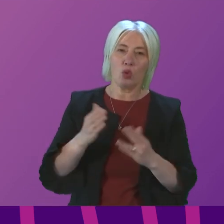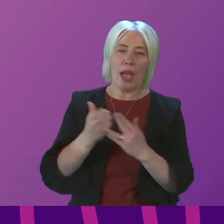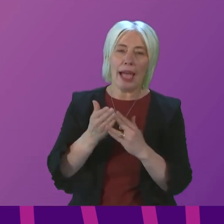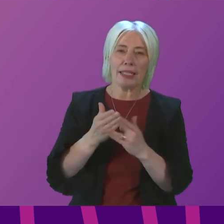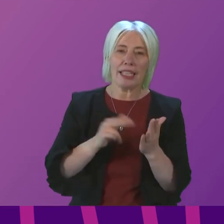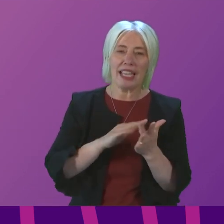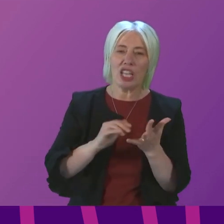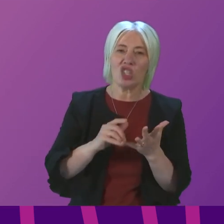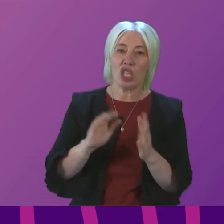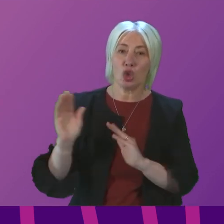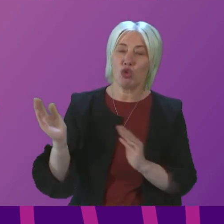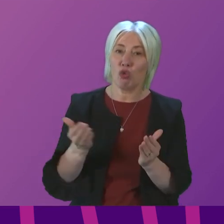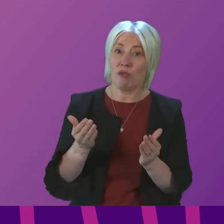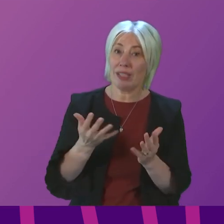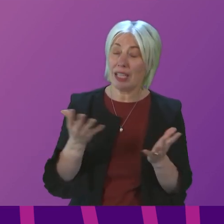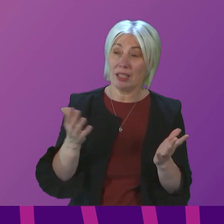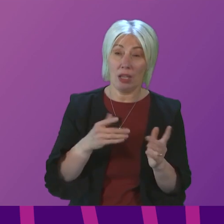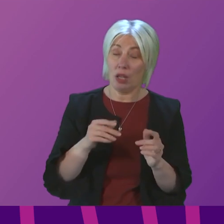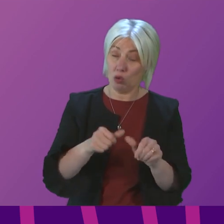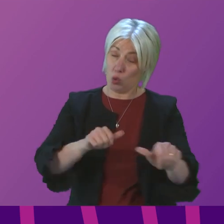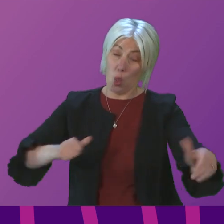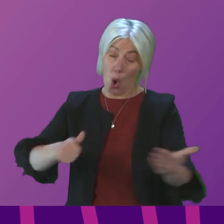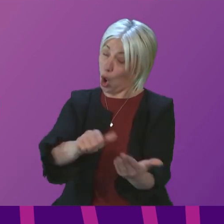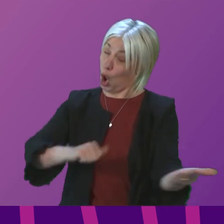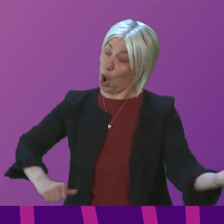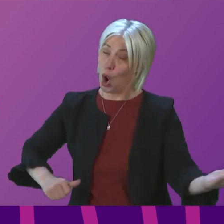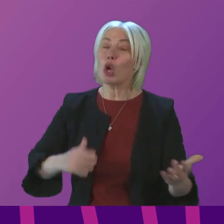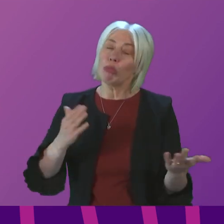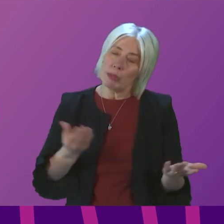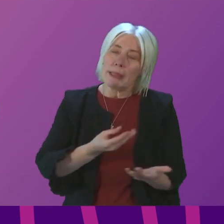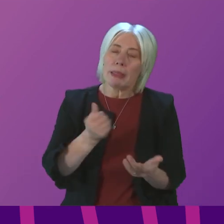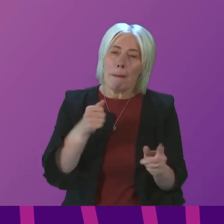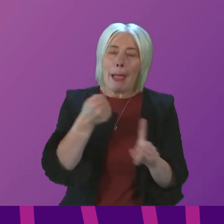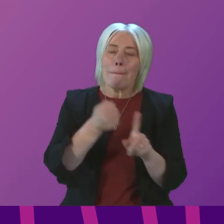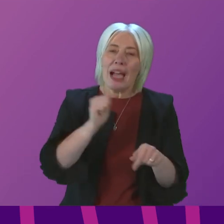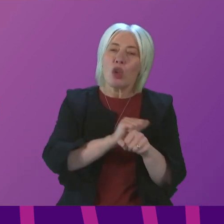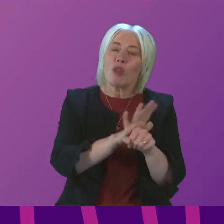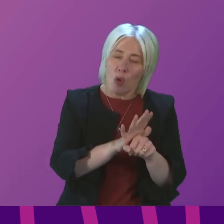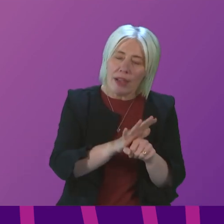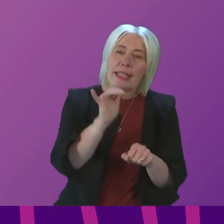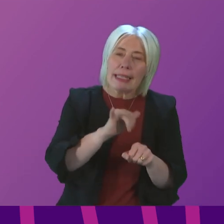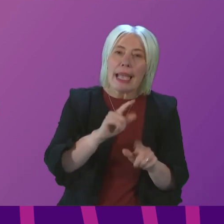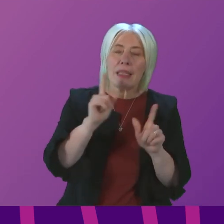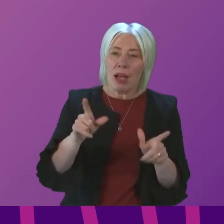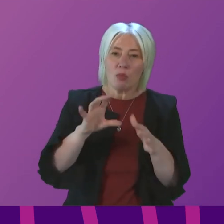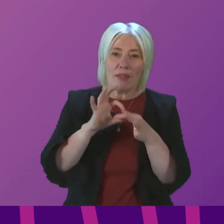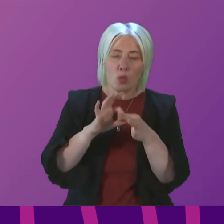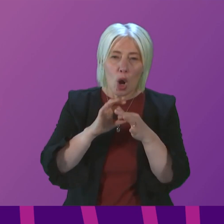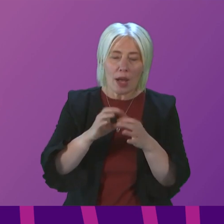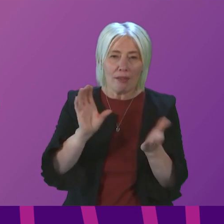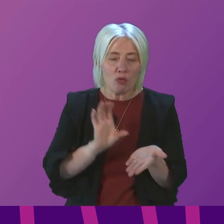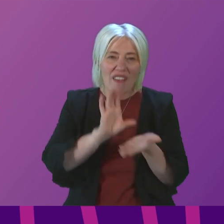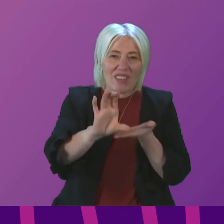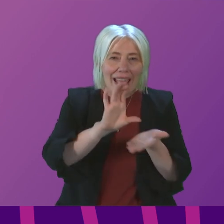NHS services in all areas are too long right now, partly down to the Covid impact, and it is important that we work to invest in